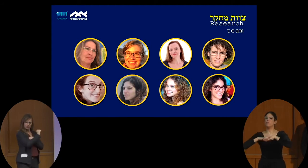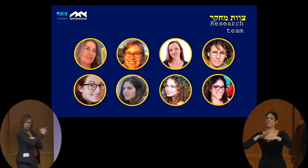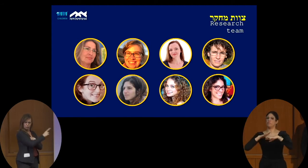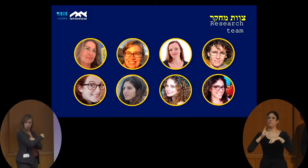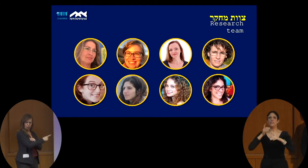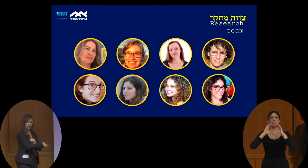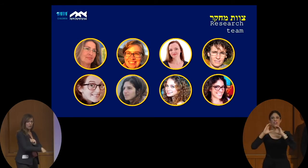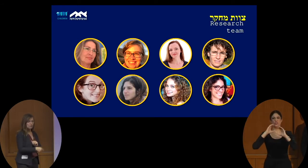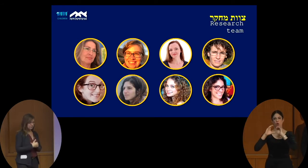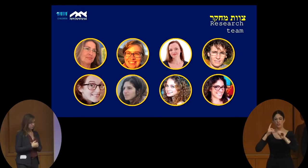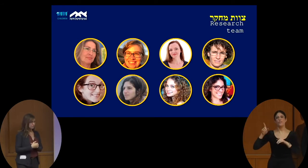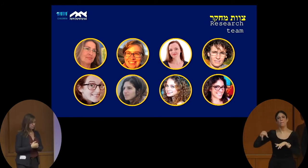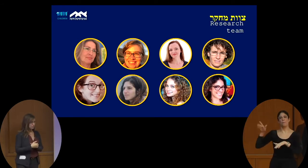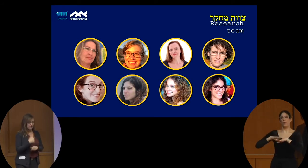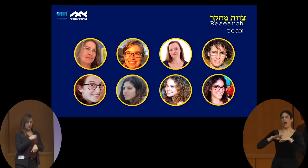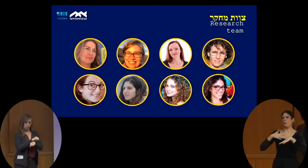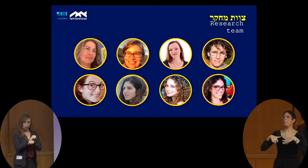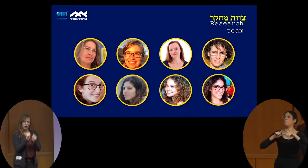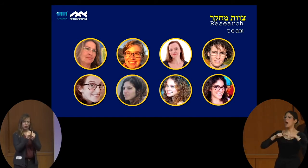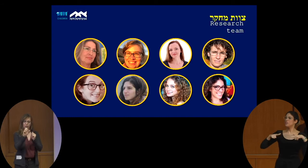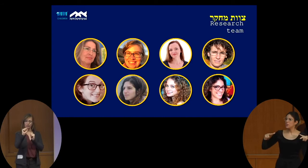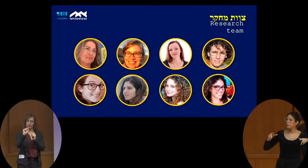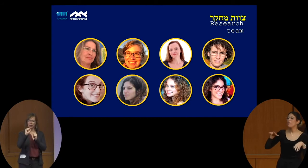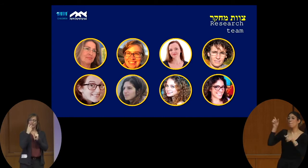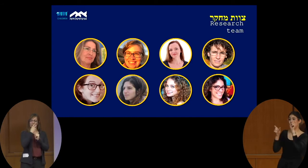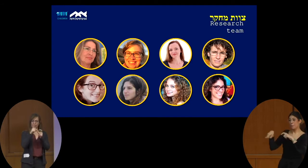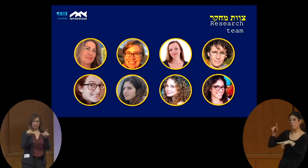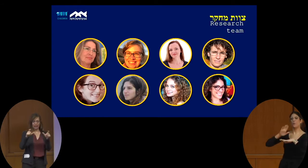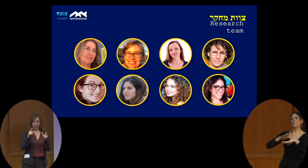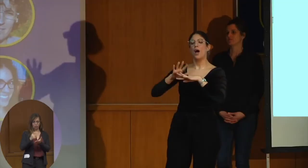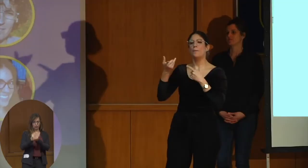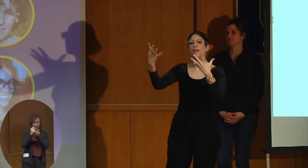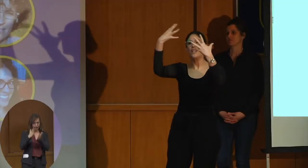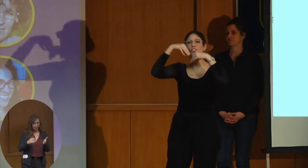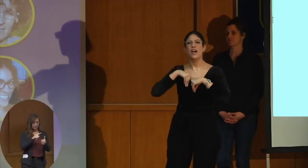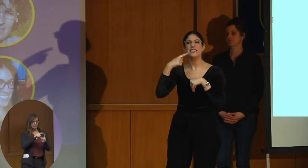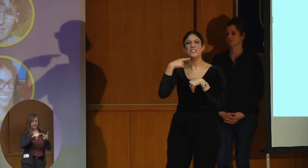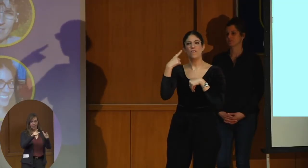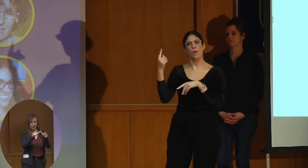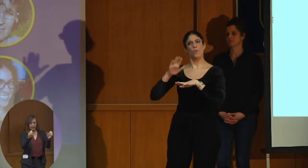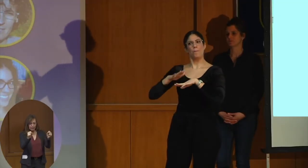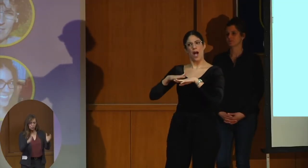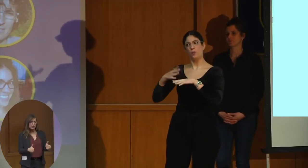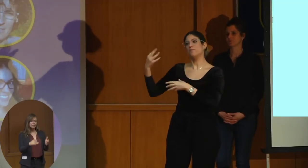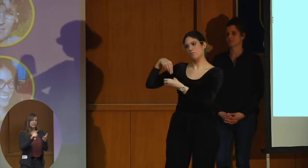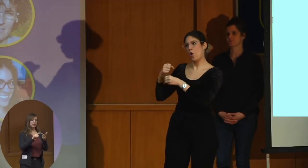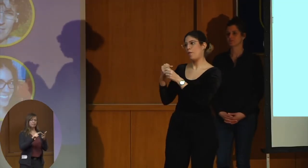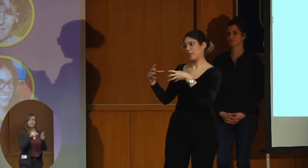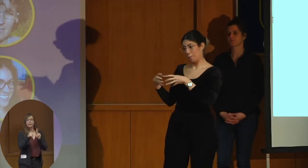And we work with speech and language therapists, linguists, and experts in child